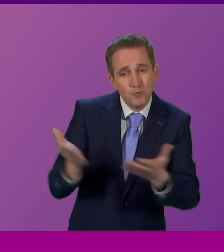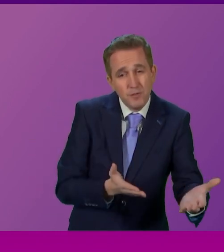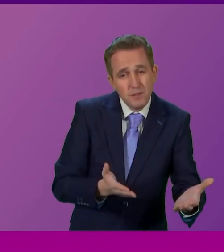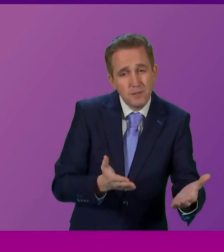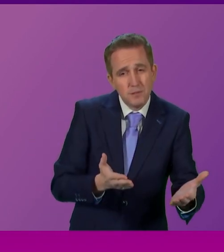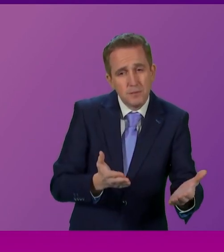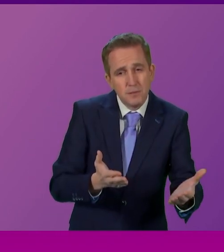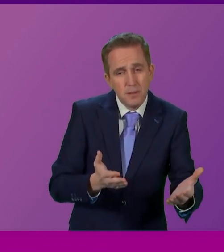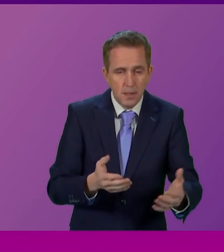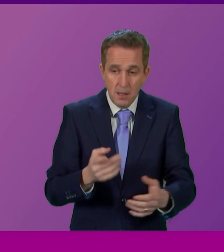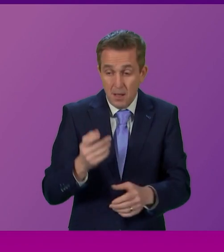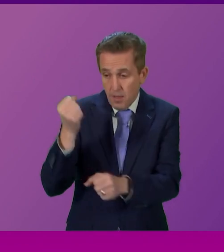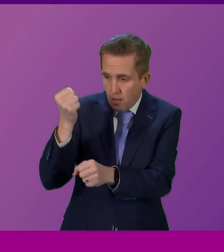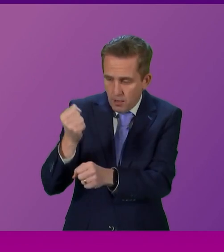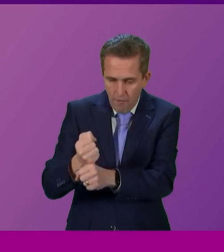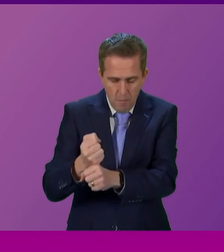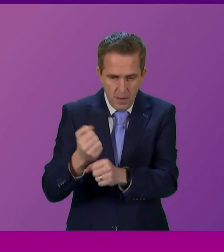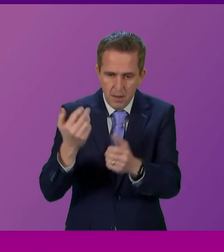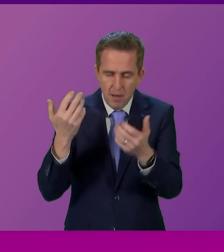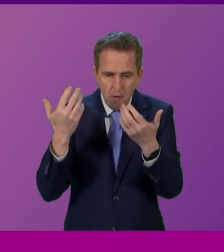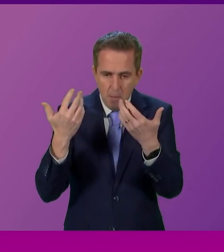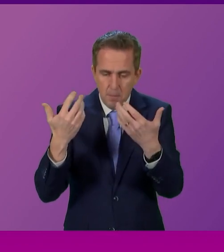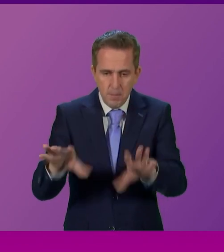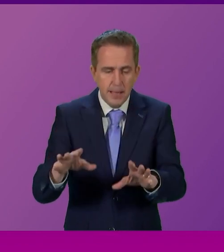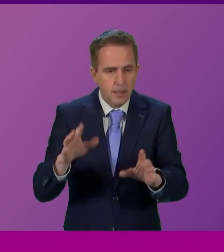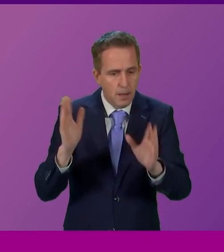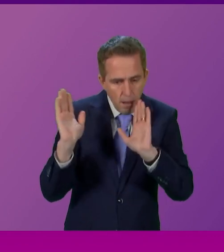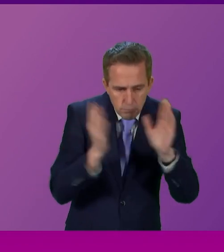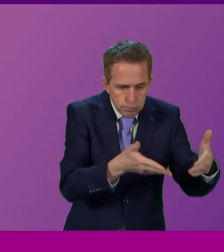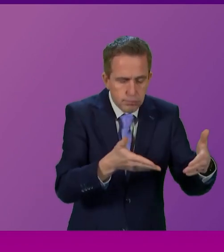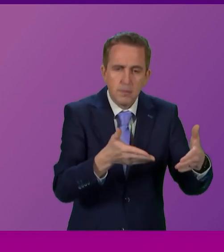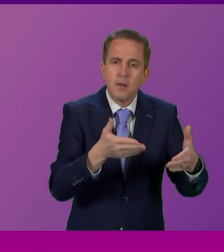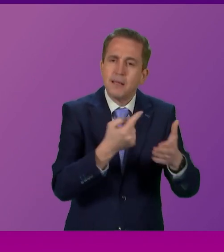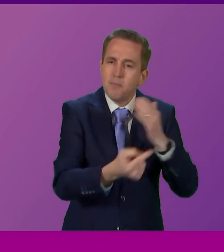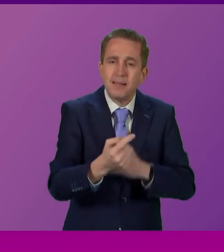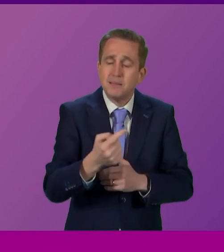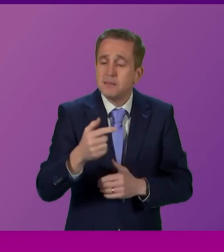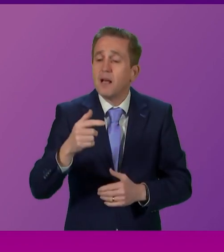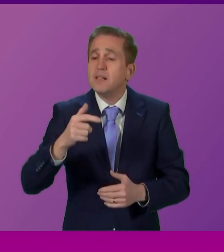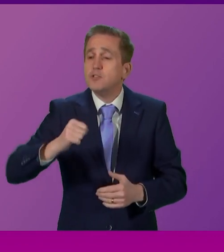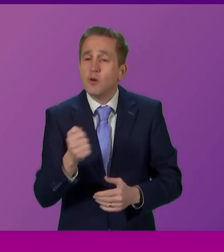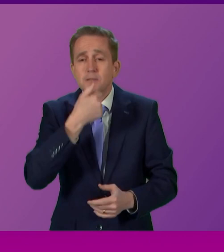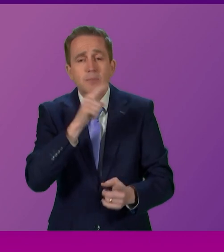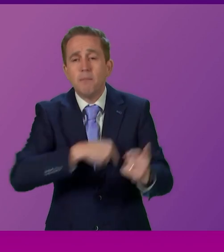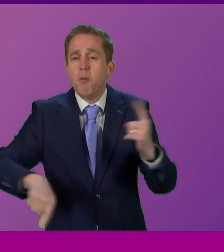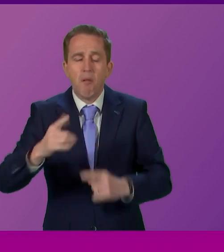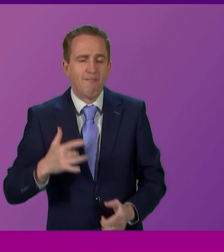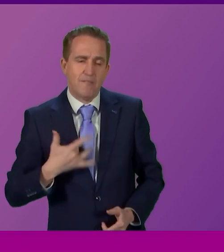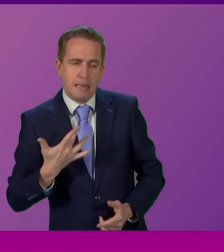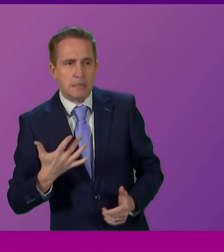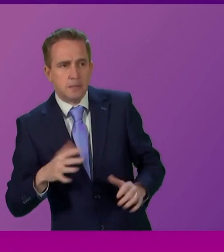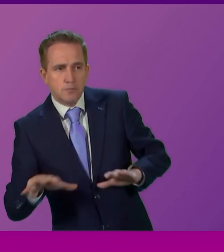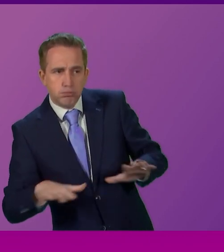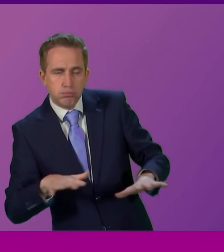has taken its eye off the ball for too long and people across Scotland are noticing. They are seeing the crisis